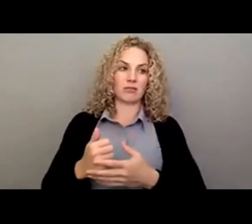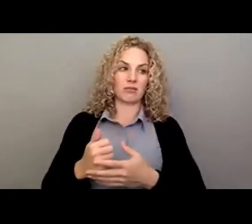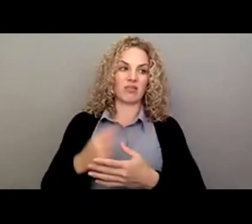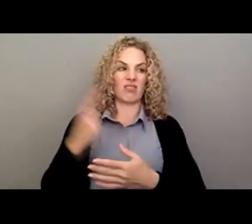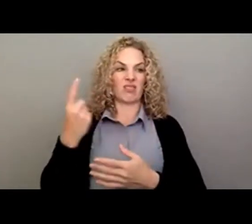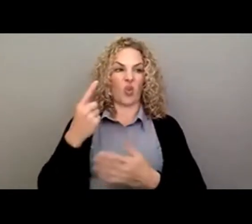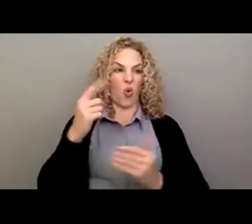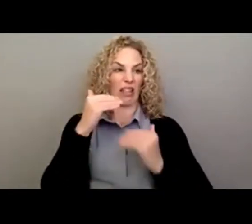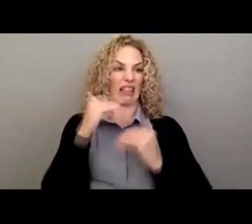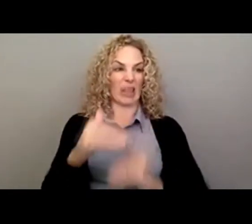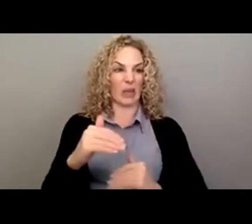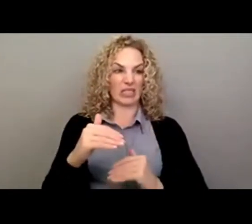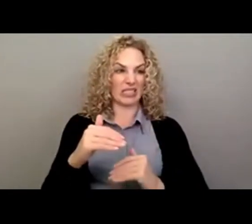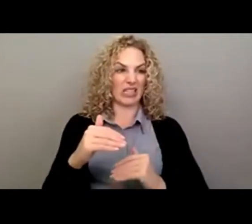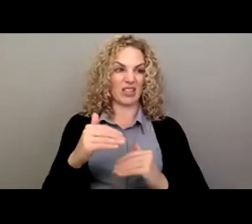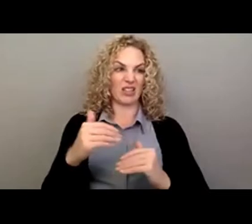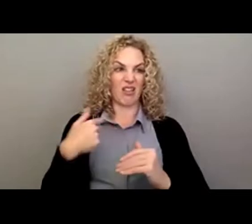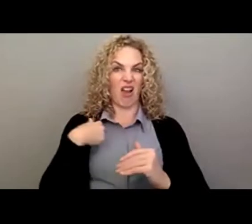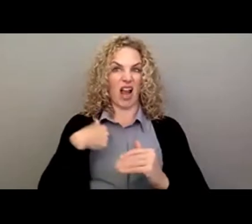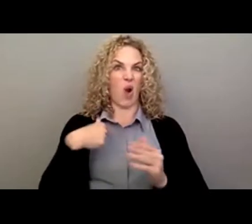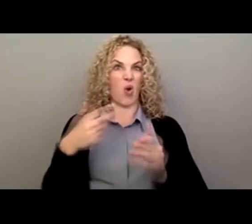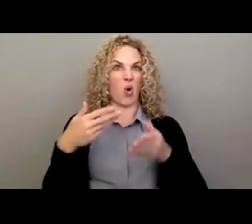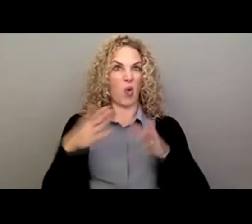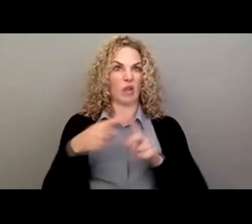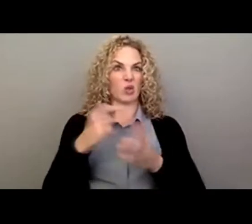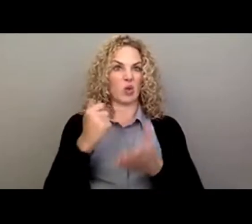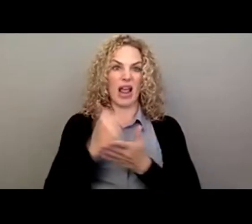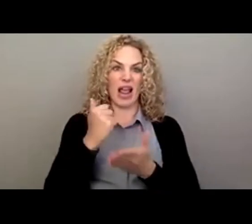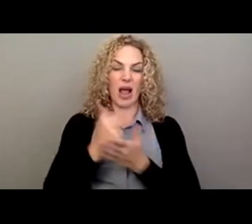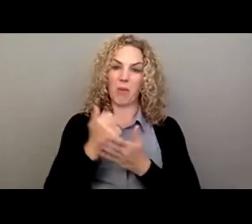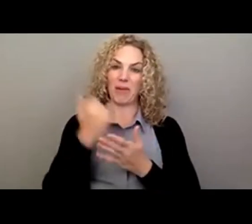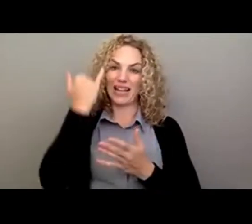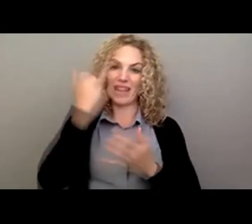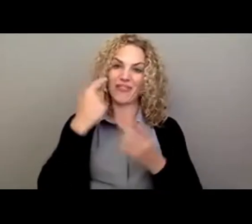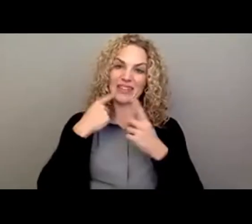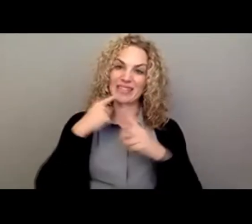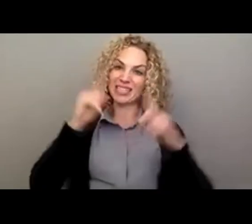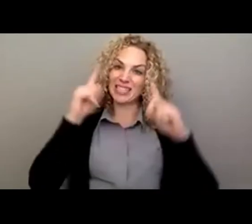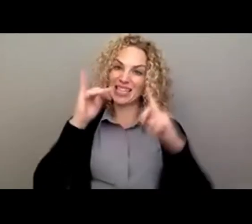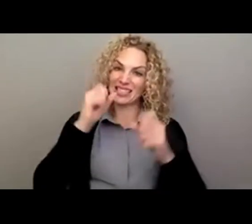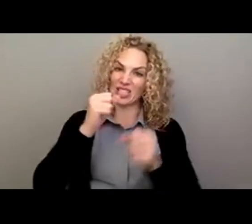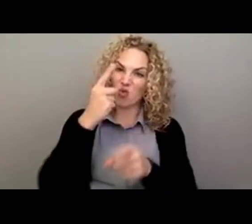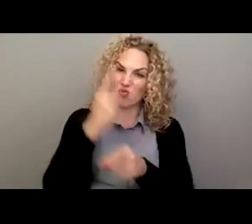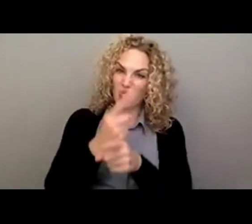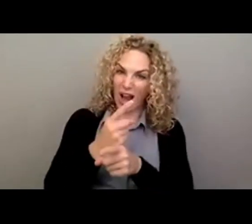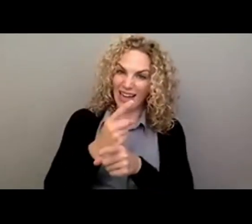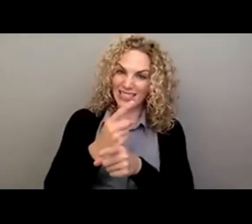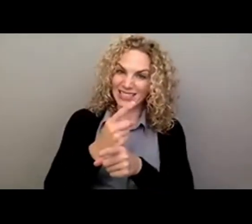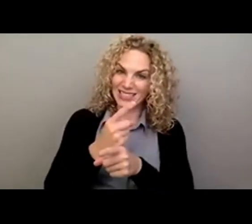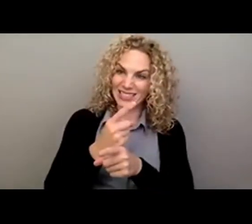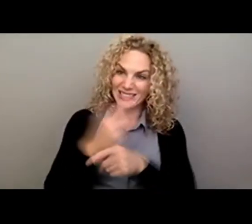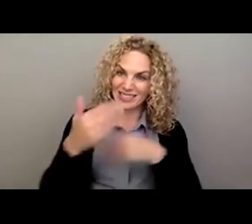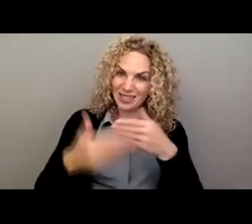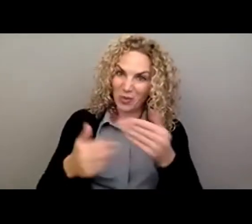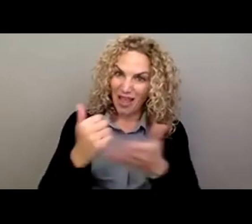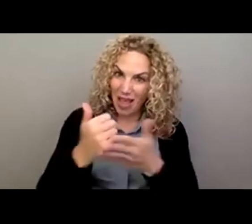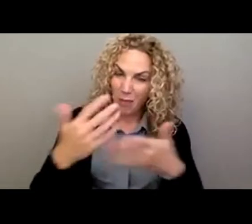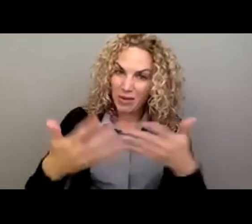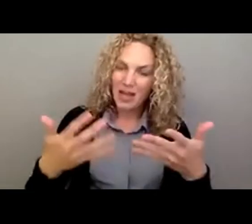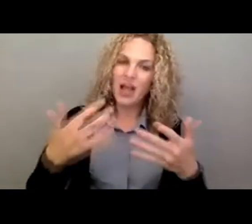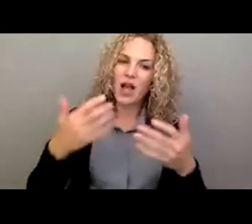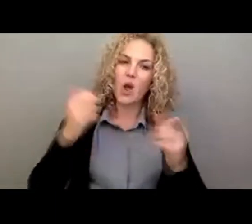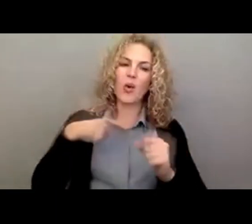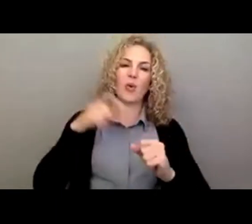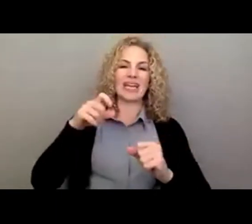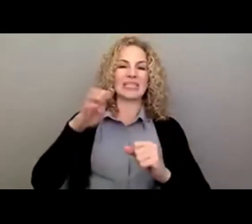our drive to help is whether or not it turns out to be right. And that can be very complicated. We have to be